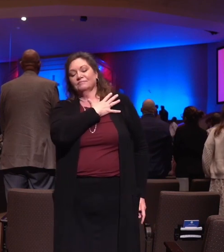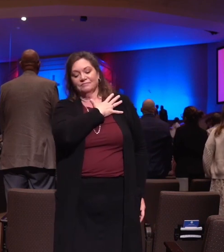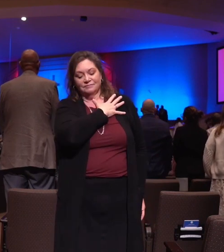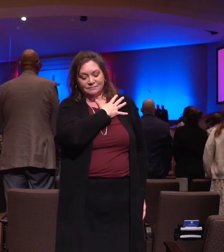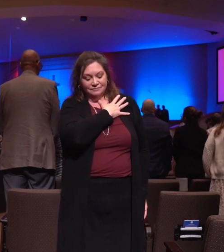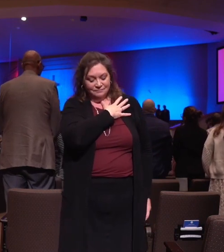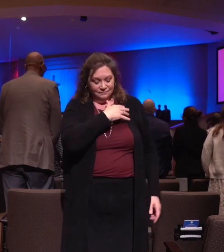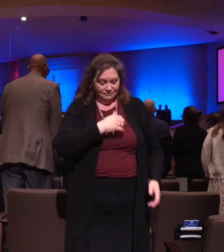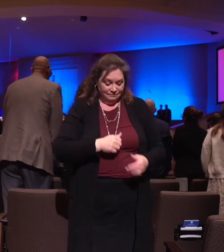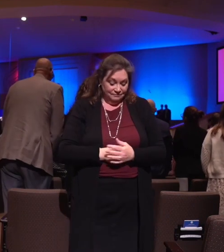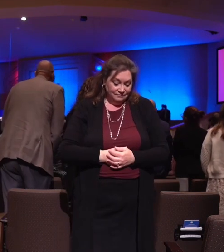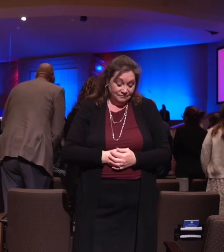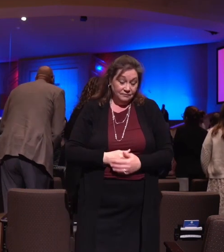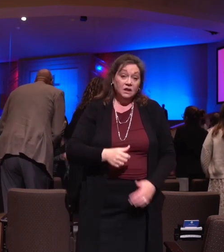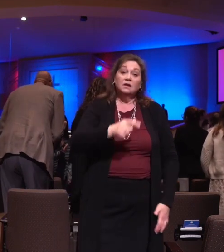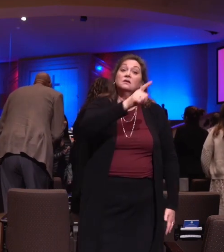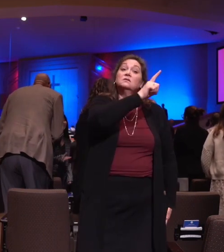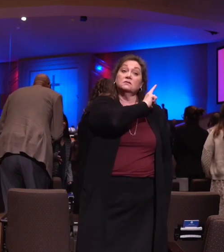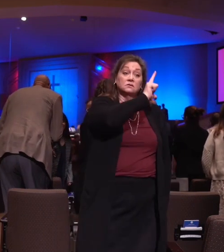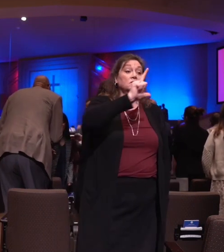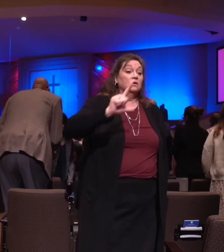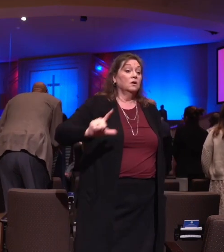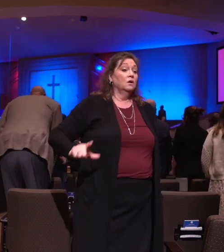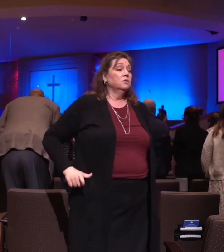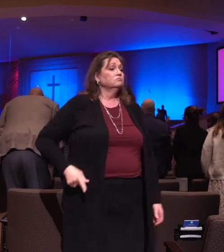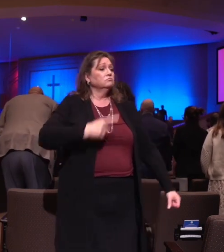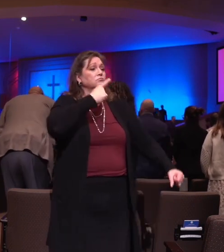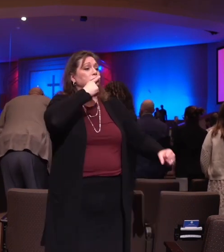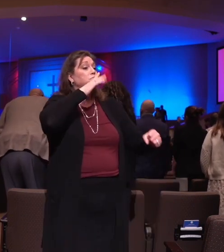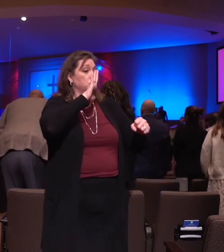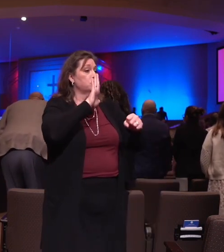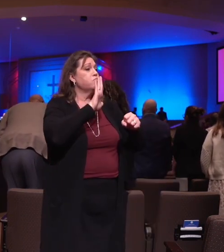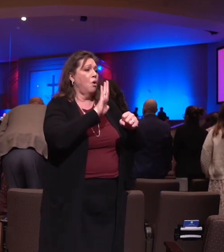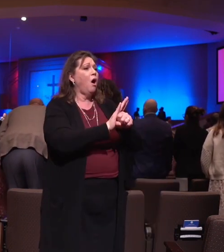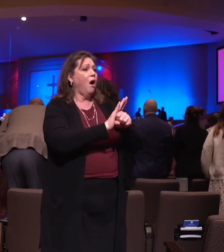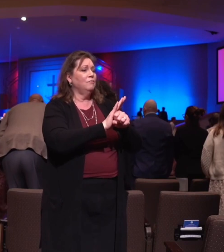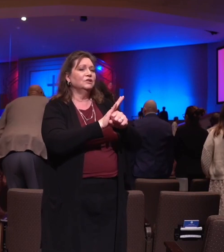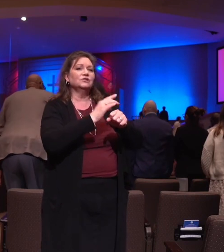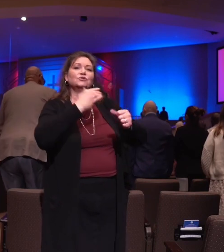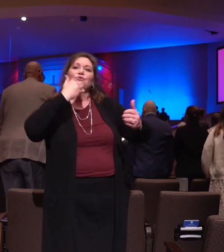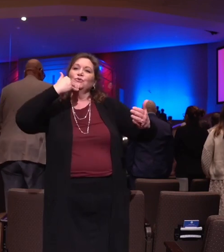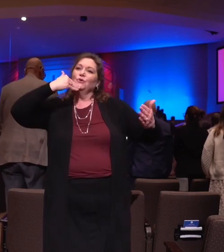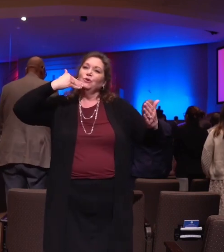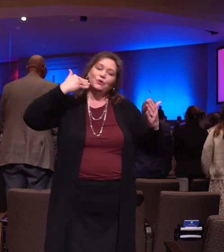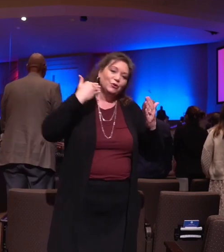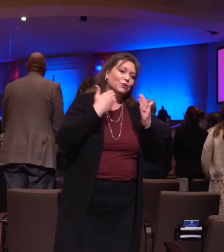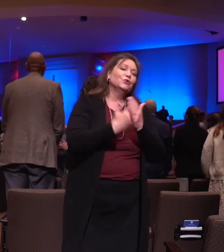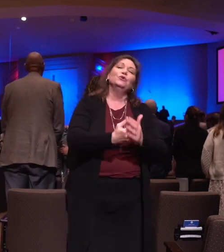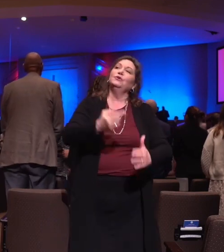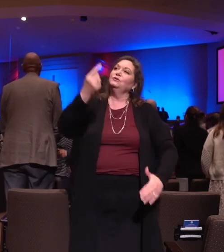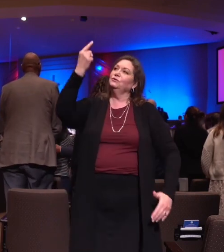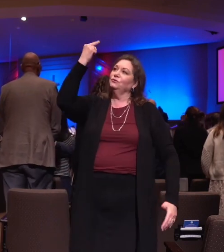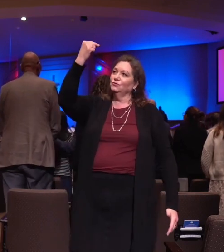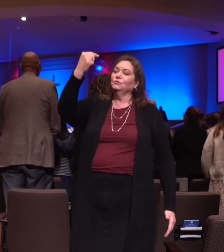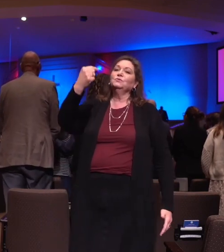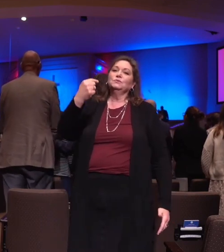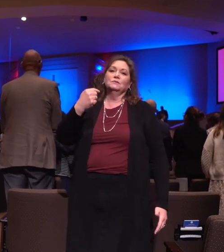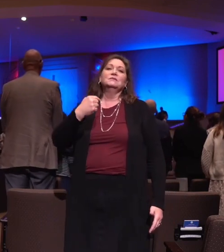The Lord has promised good to me, His